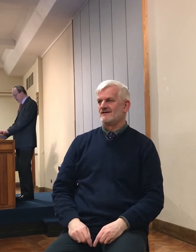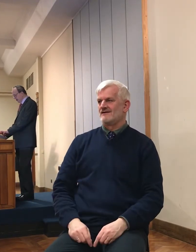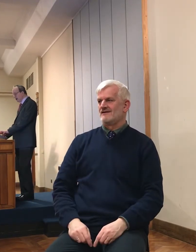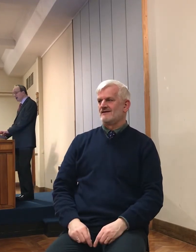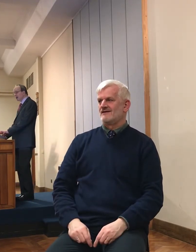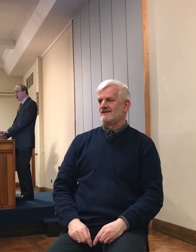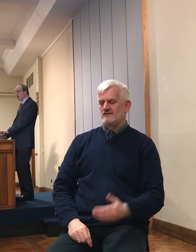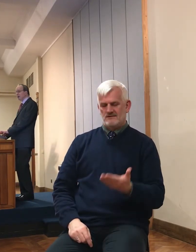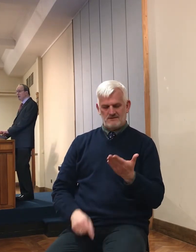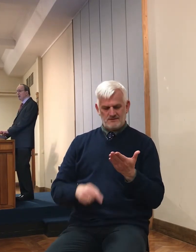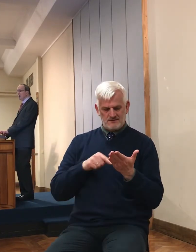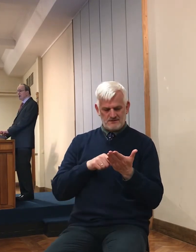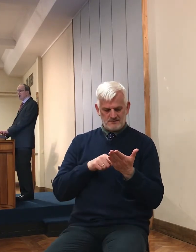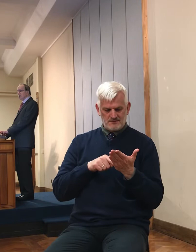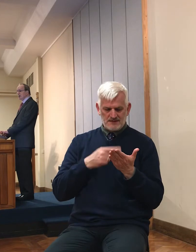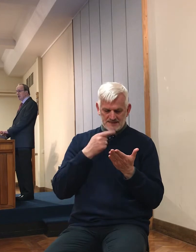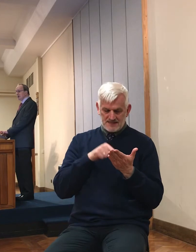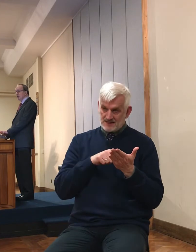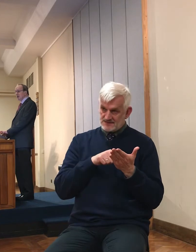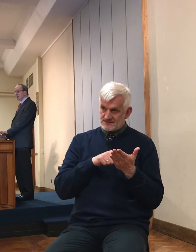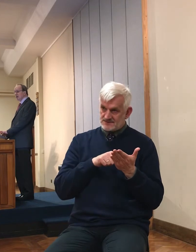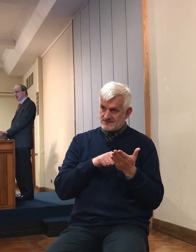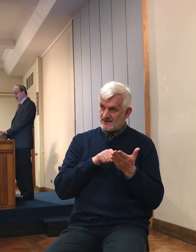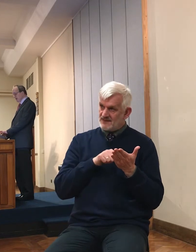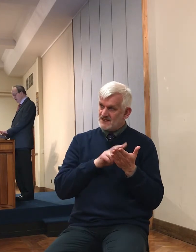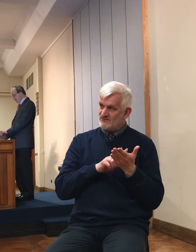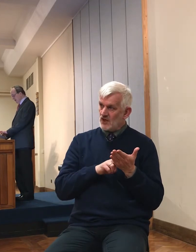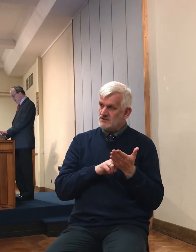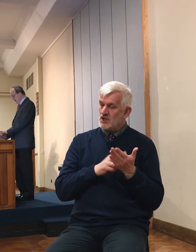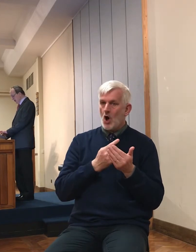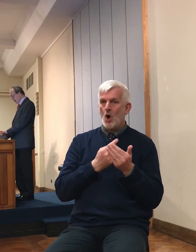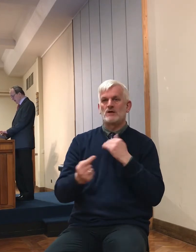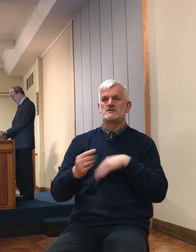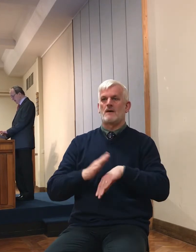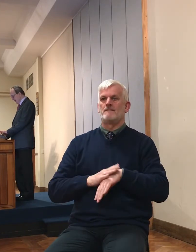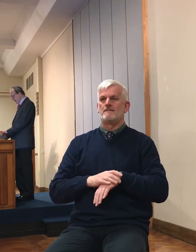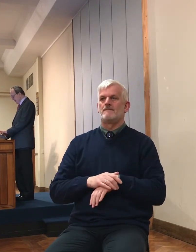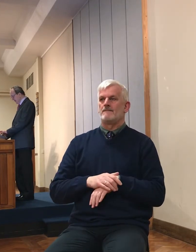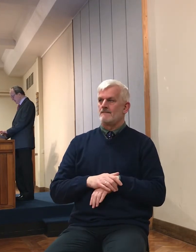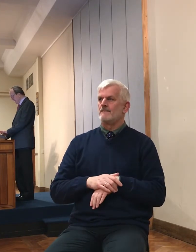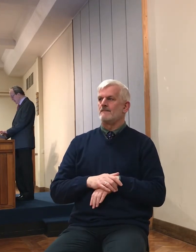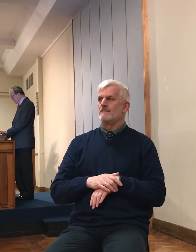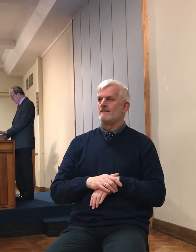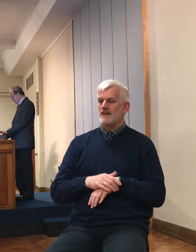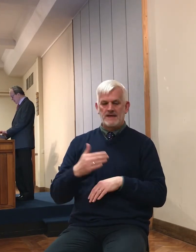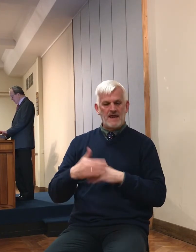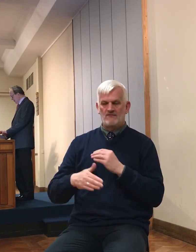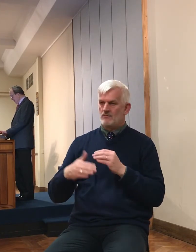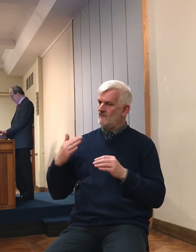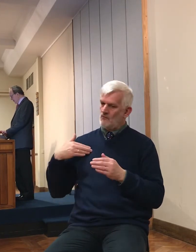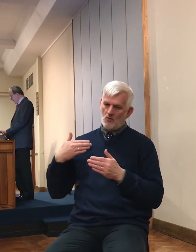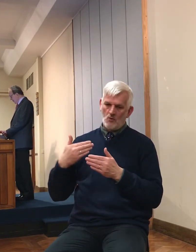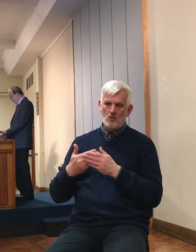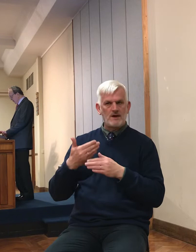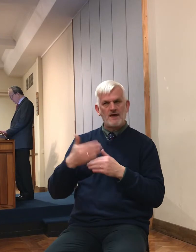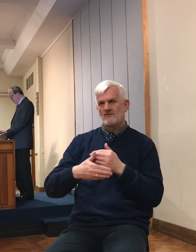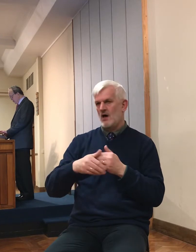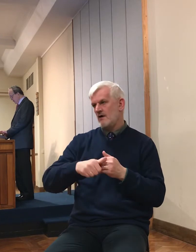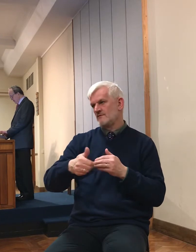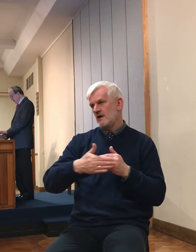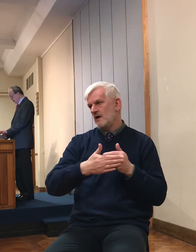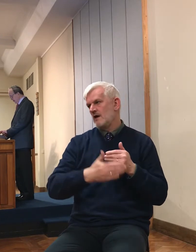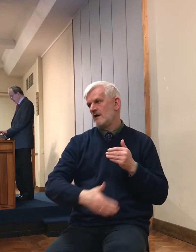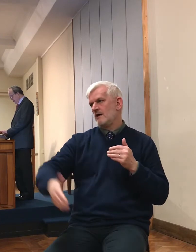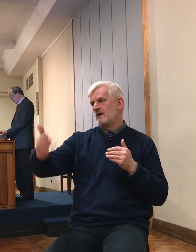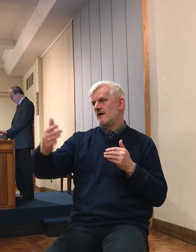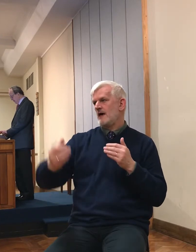that it's the only occasion that God stayed the sun in this way, the light. Well, people argue